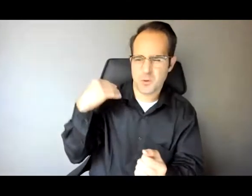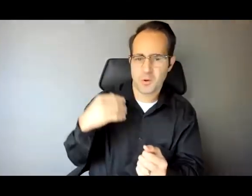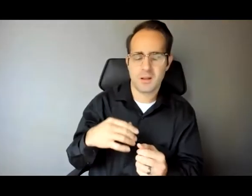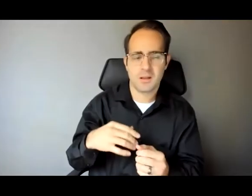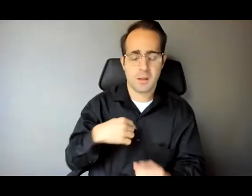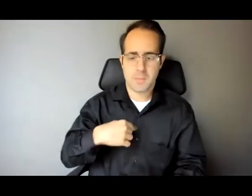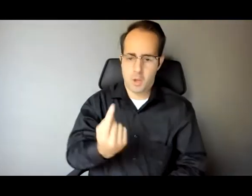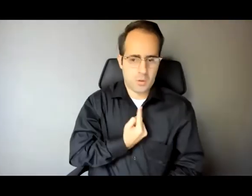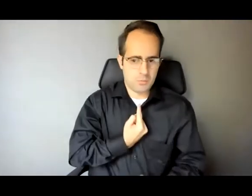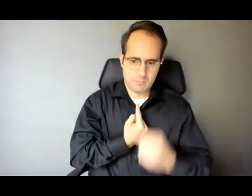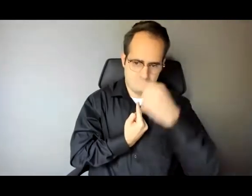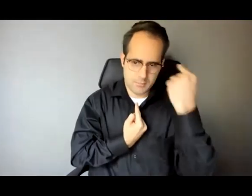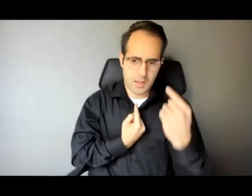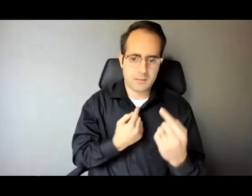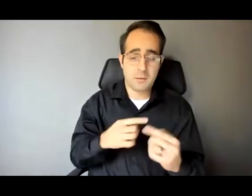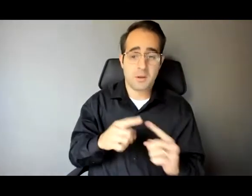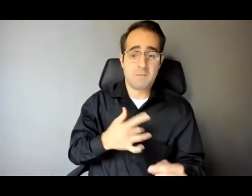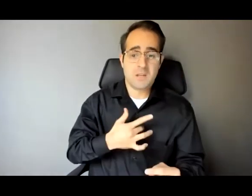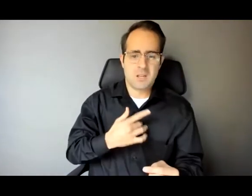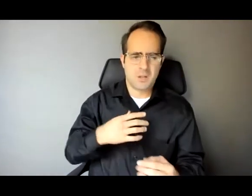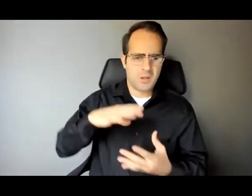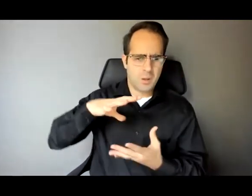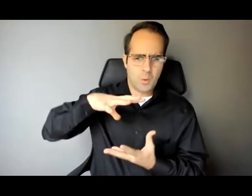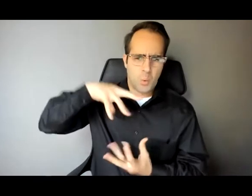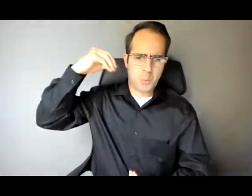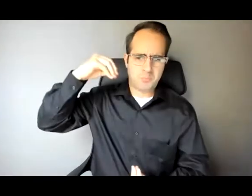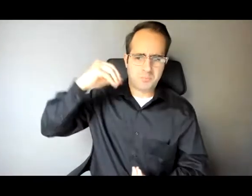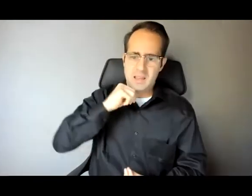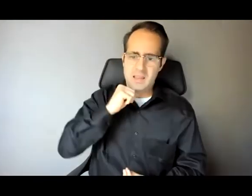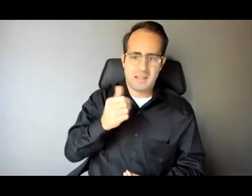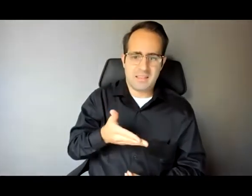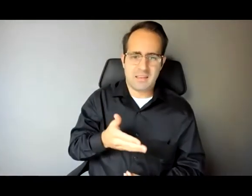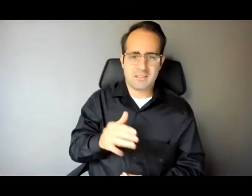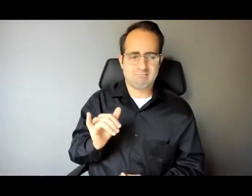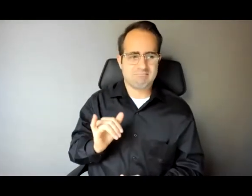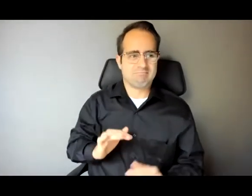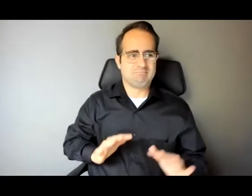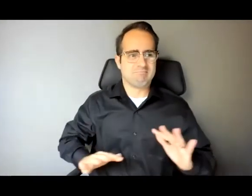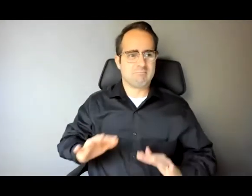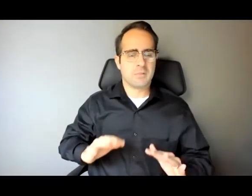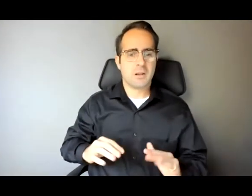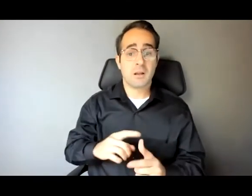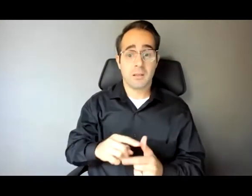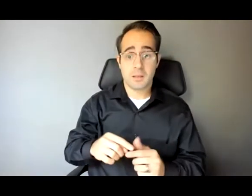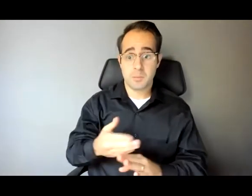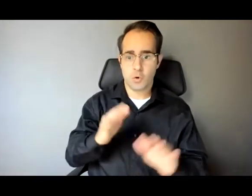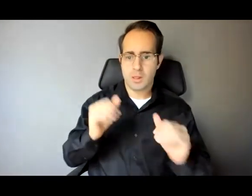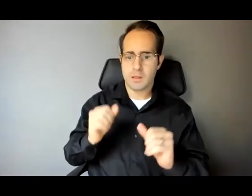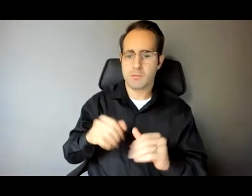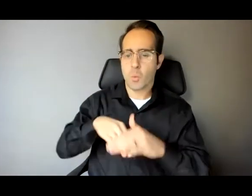Before we left, my dad asked me to sit inside one of the holding cells for a photograph. I walked into the cell,